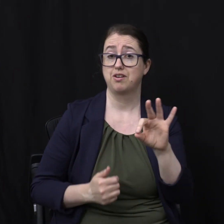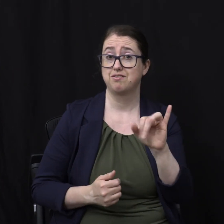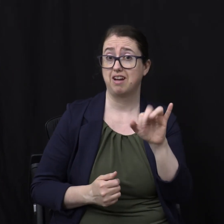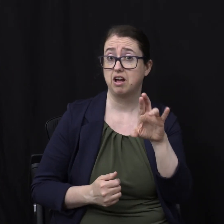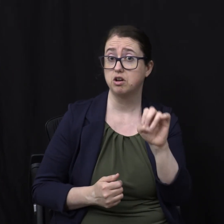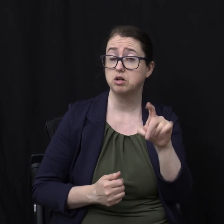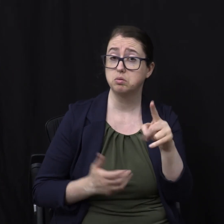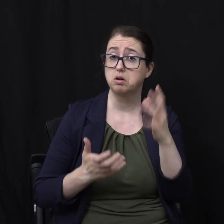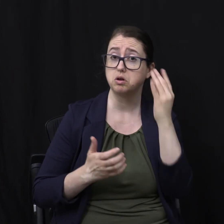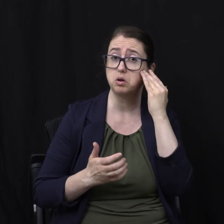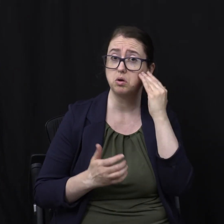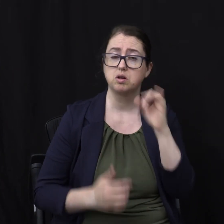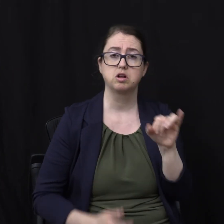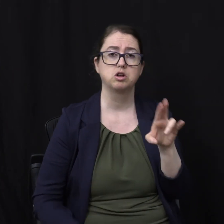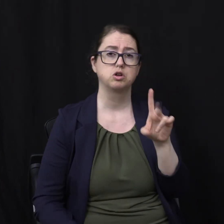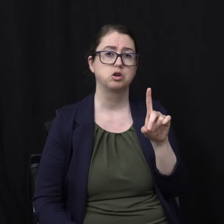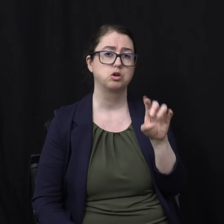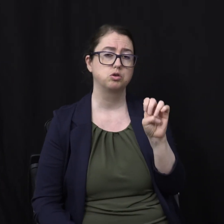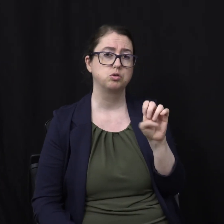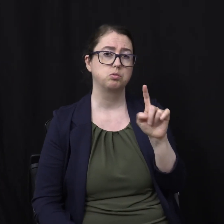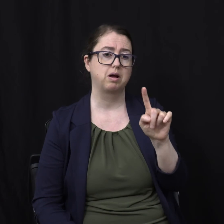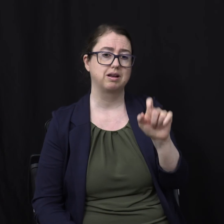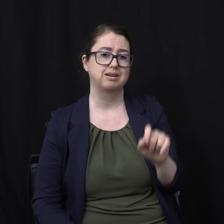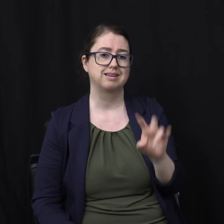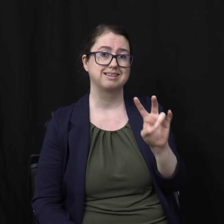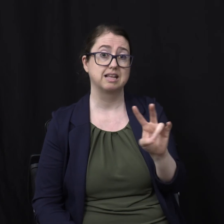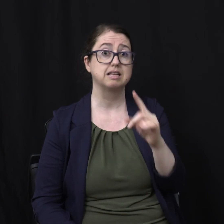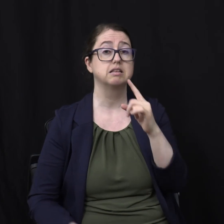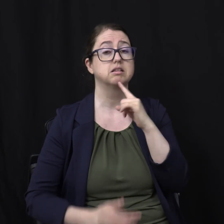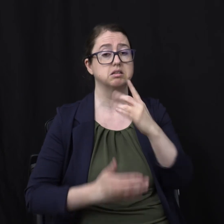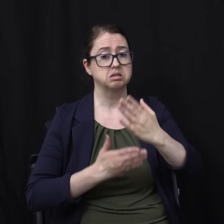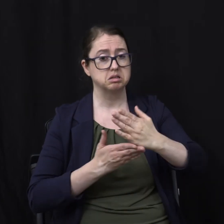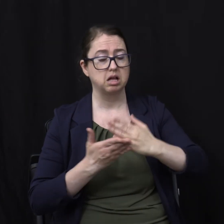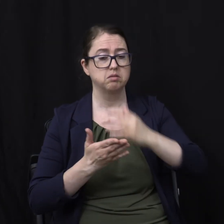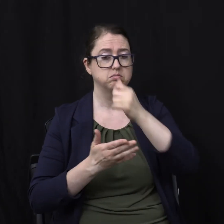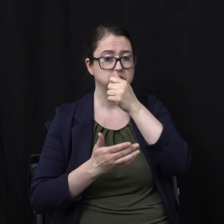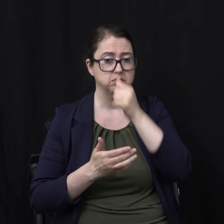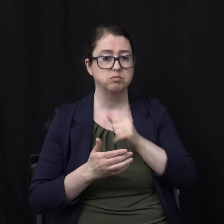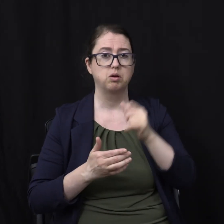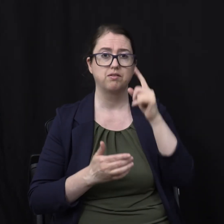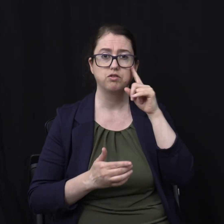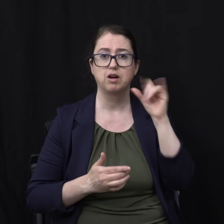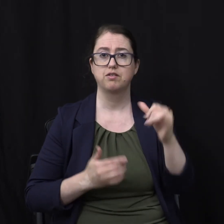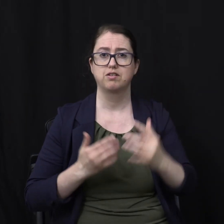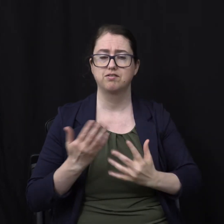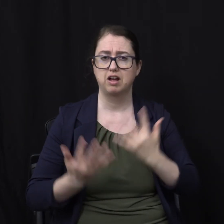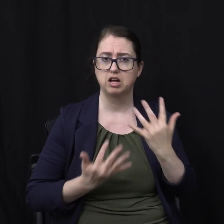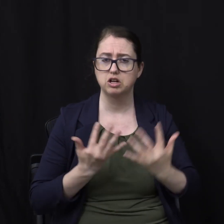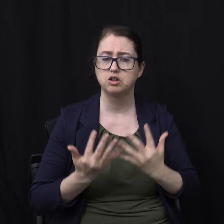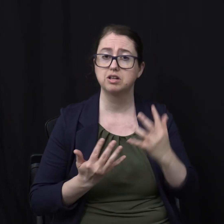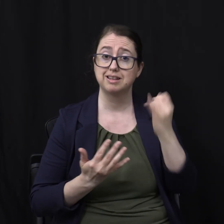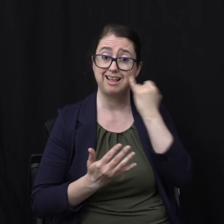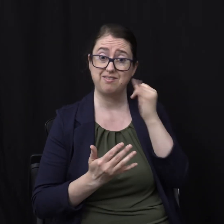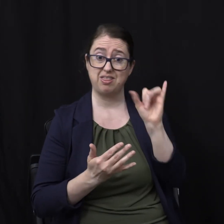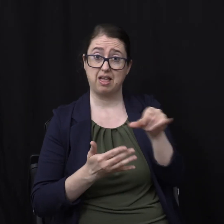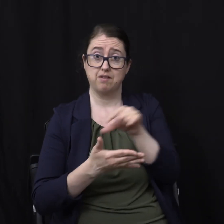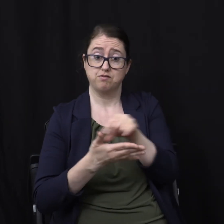is by the way? It says in Jude 1 verse 7 It says that Some will suffer The vengeance of eternal fire Now if you took Only that part of the verse